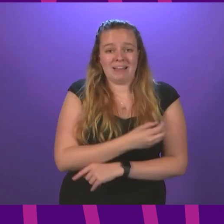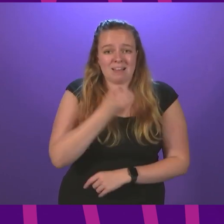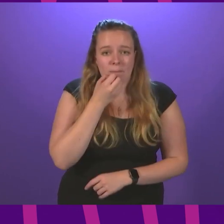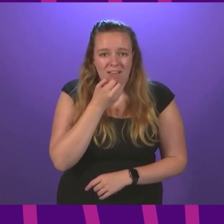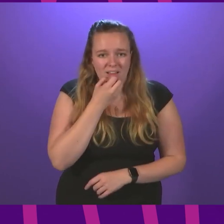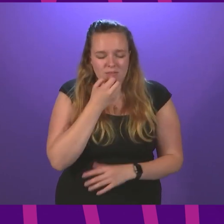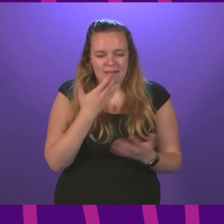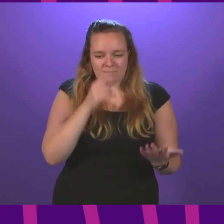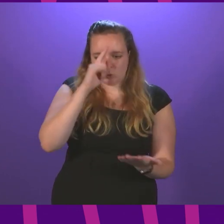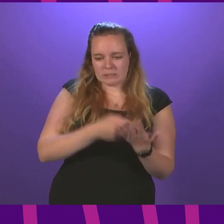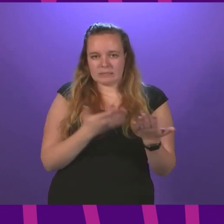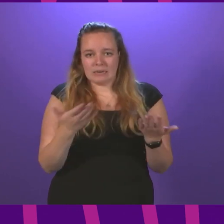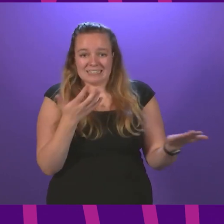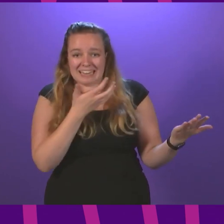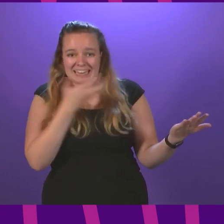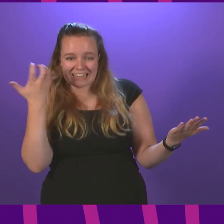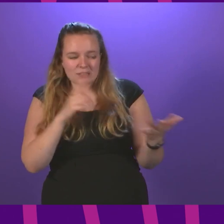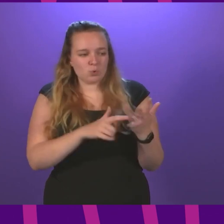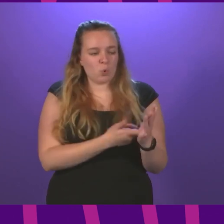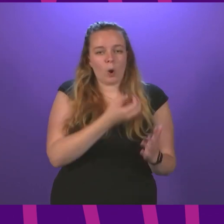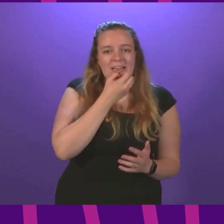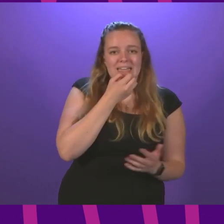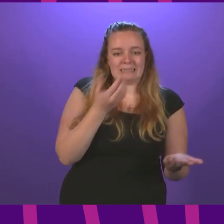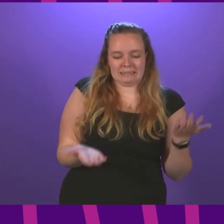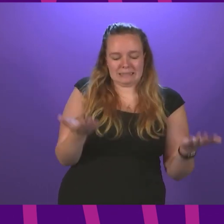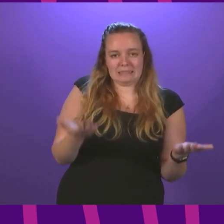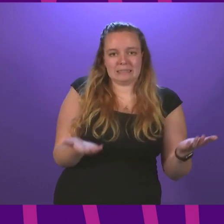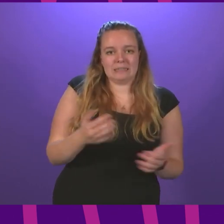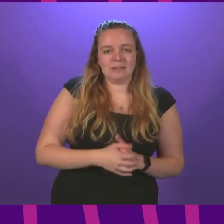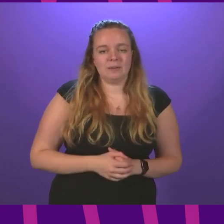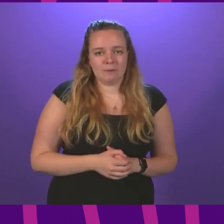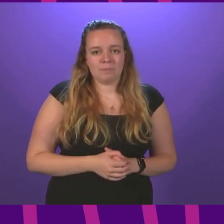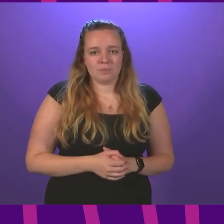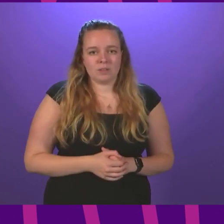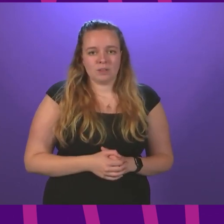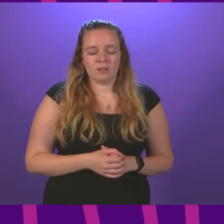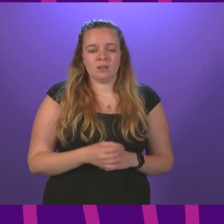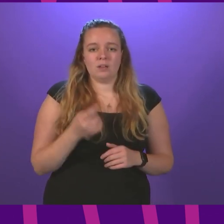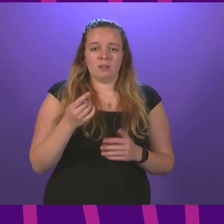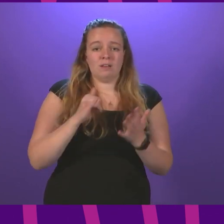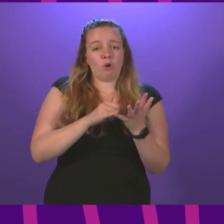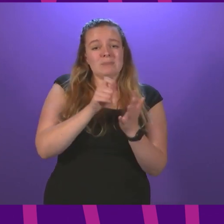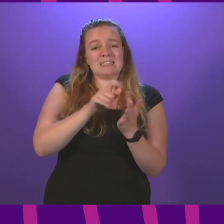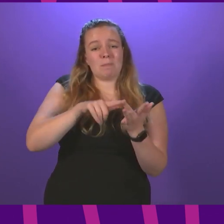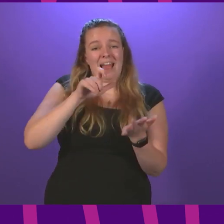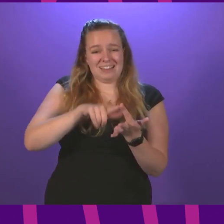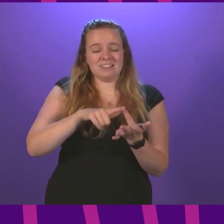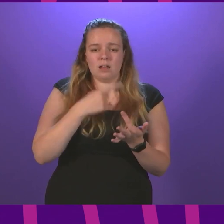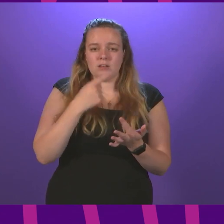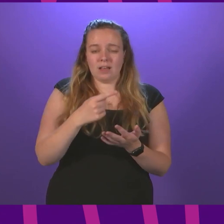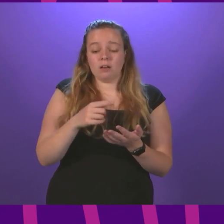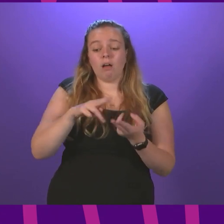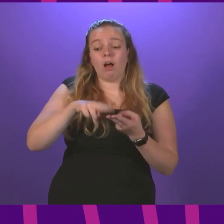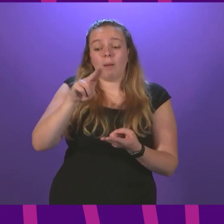facing the choice between heating and eating. Independent analysis from SPICE suggests that withdrawing the